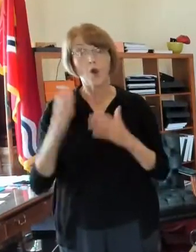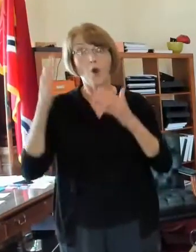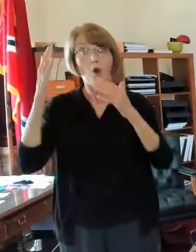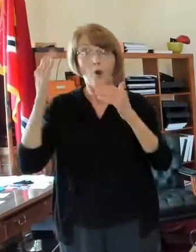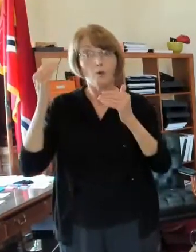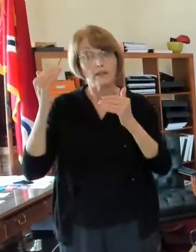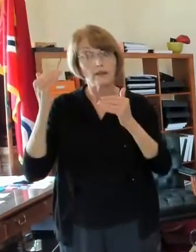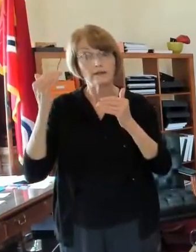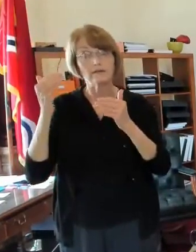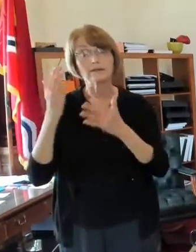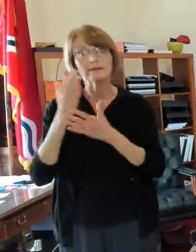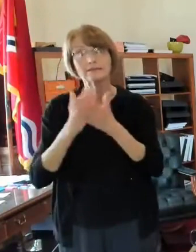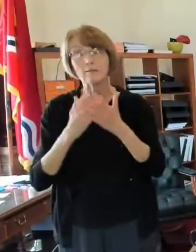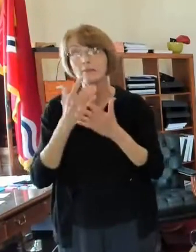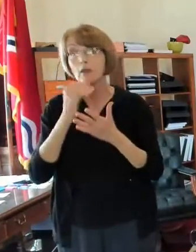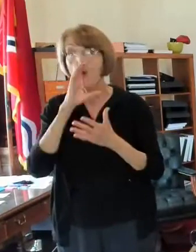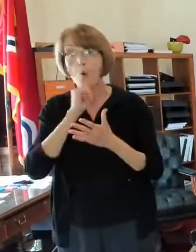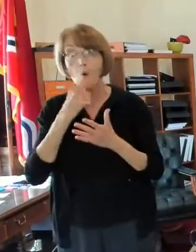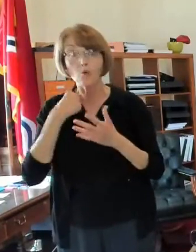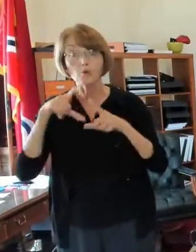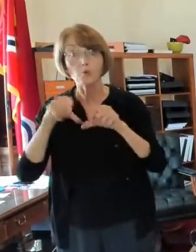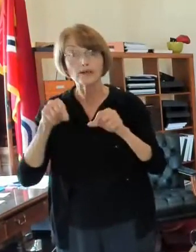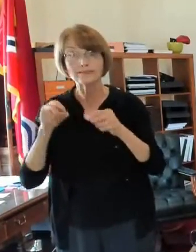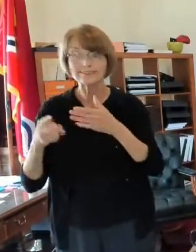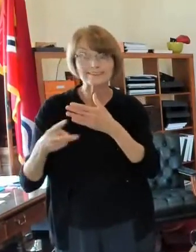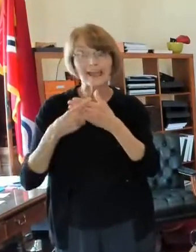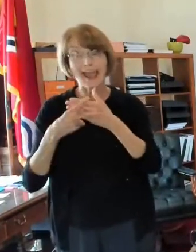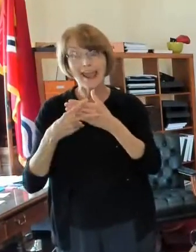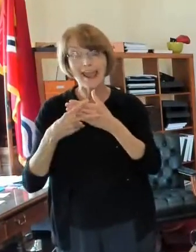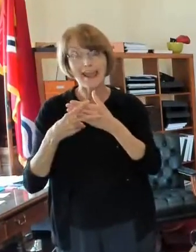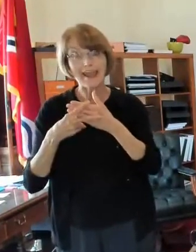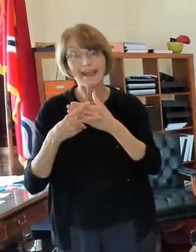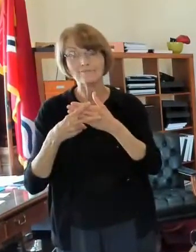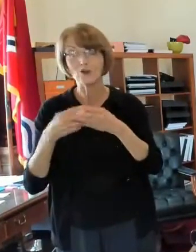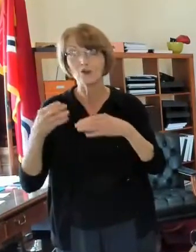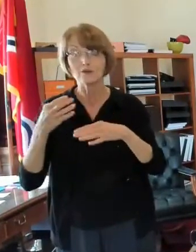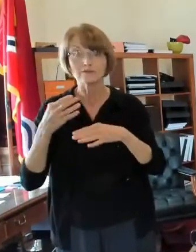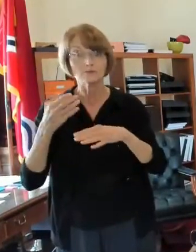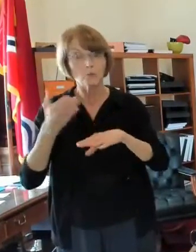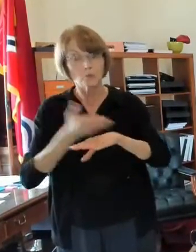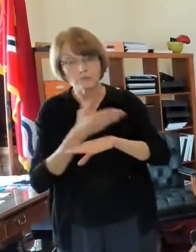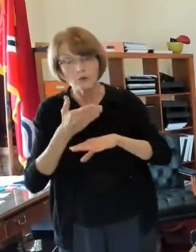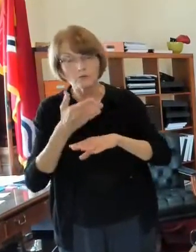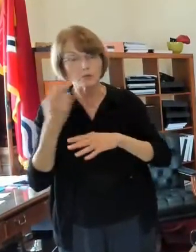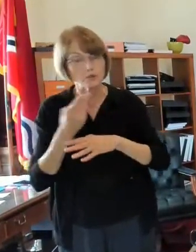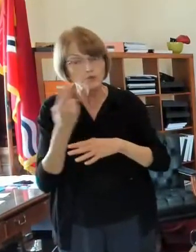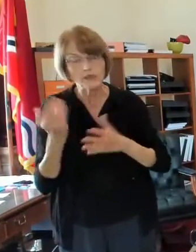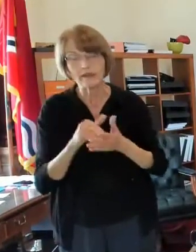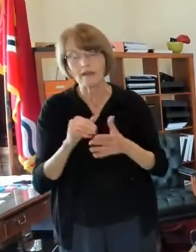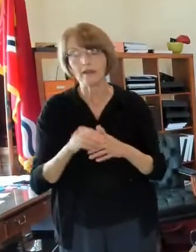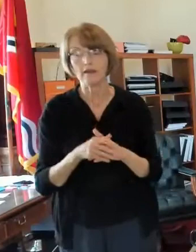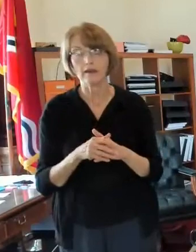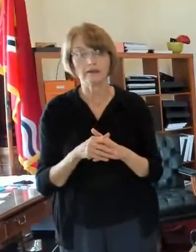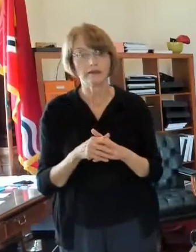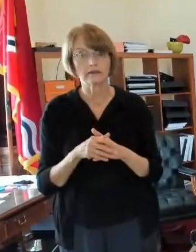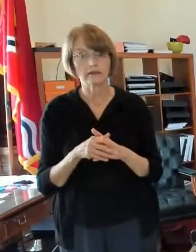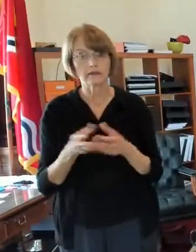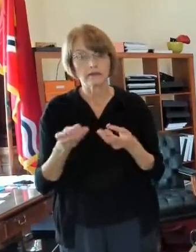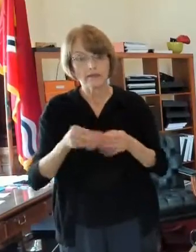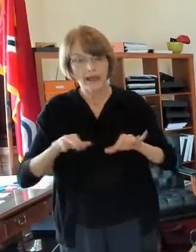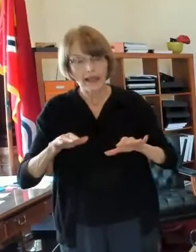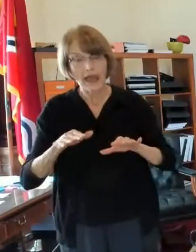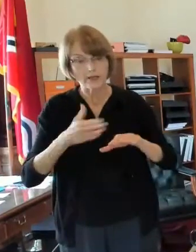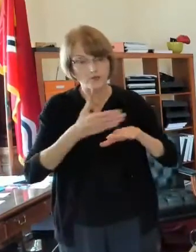of the old bricks out of those buildings get them recycled uh grade the lot seed the